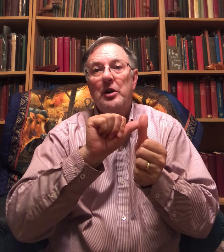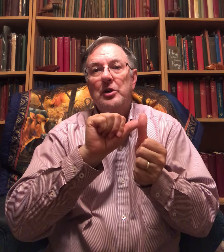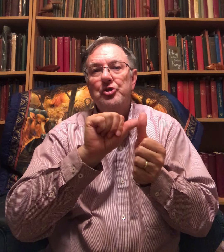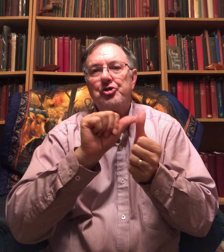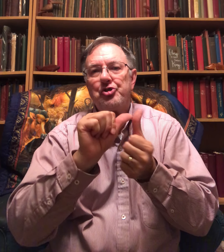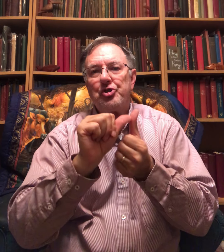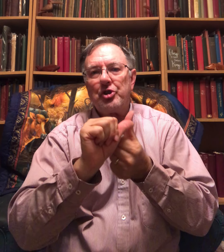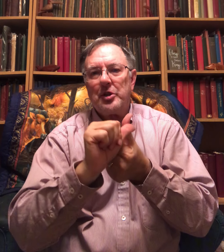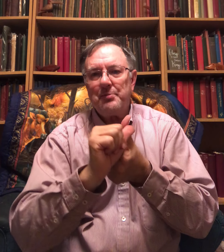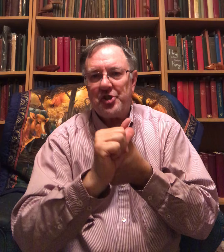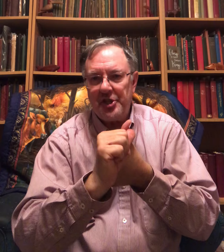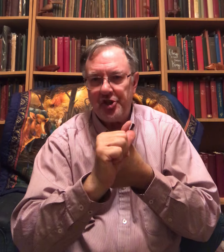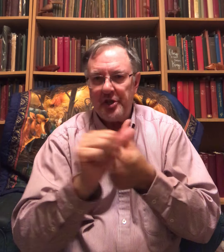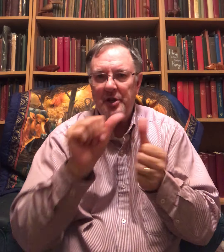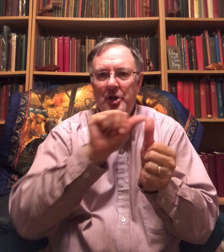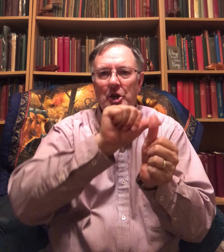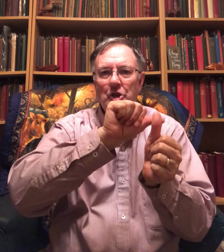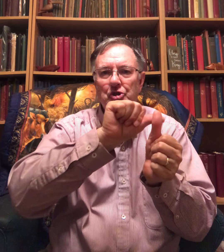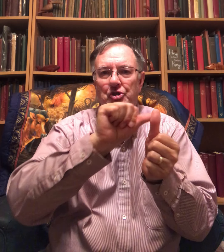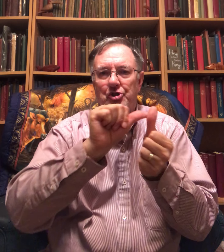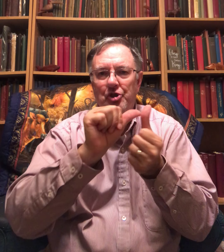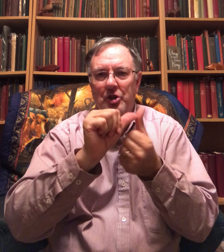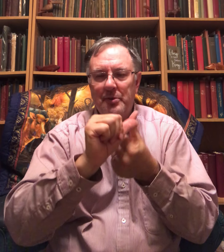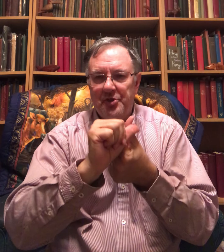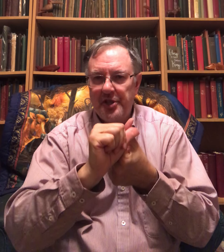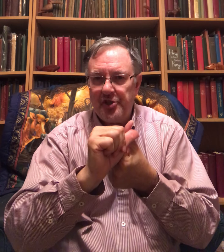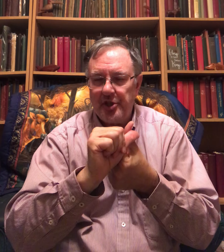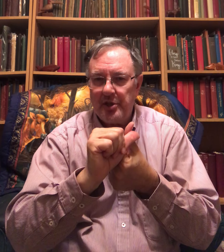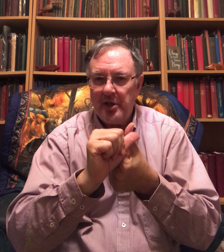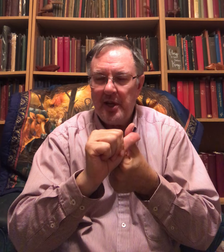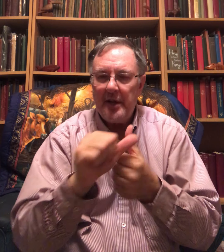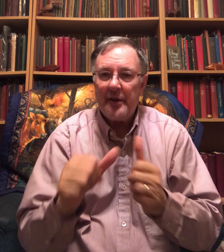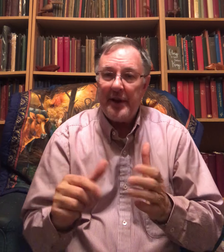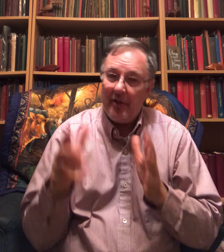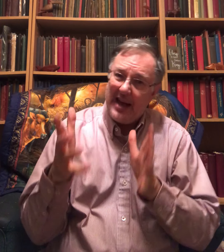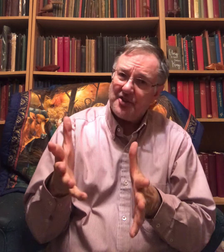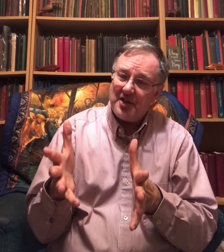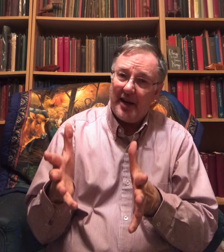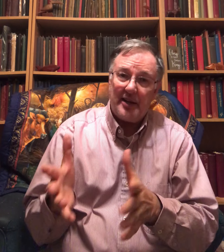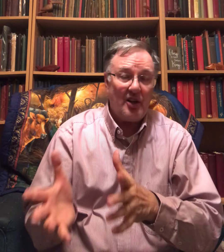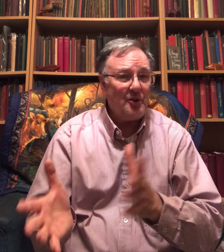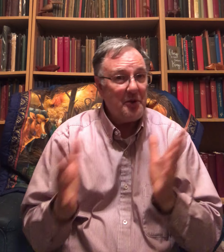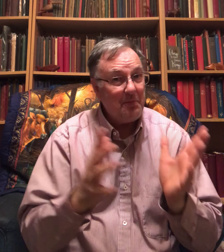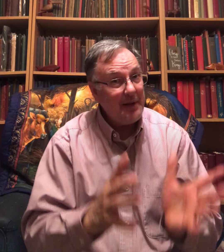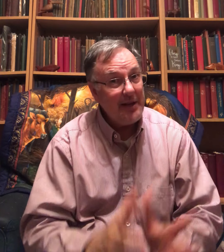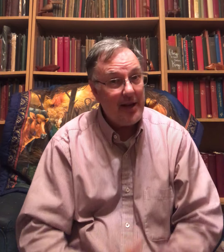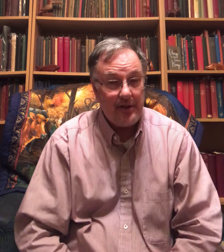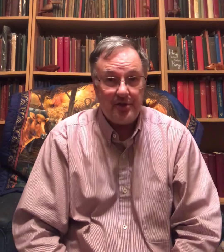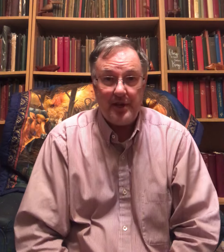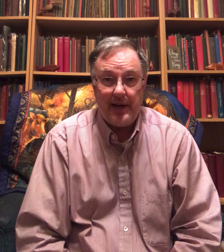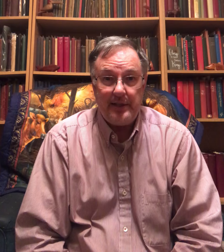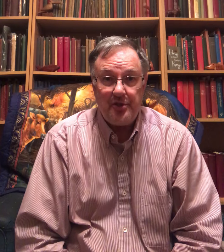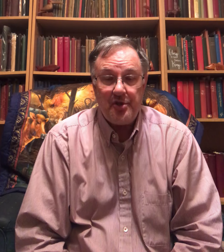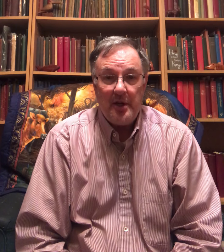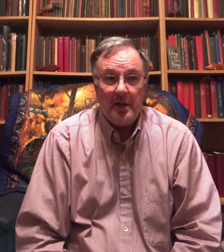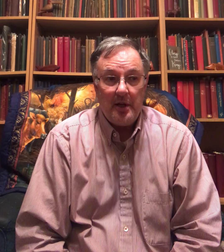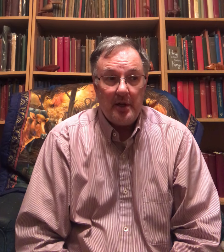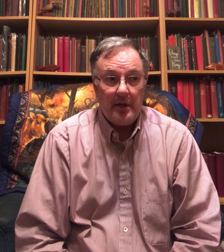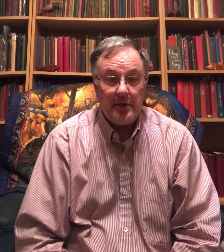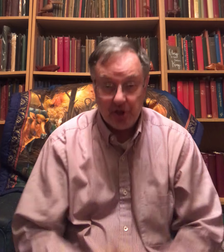circumcision. Circumcision. Now that sign, along with many other signs, is